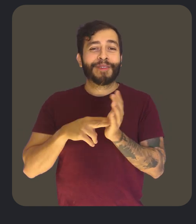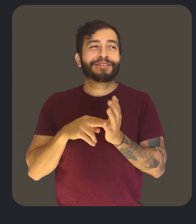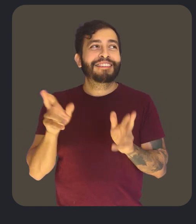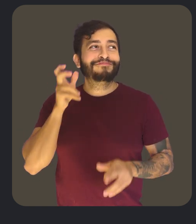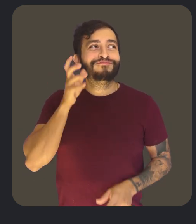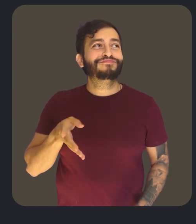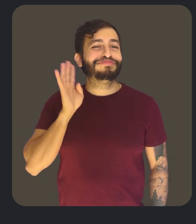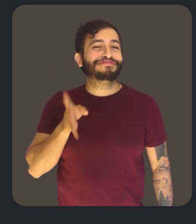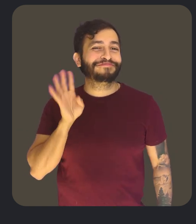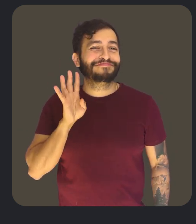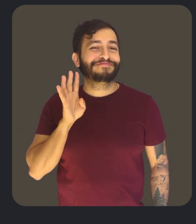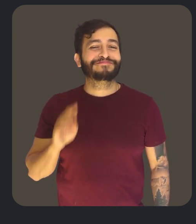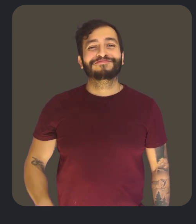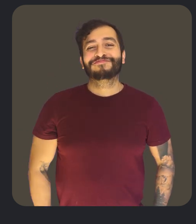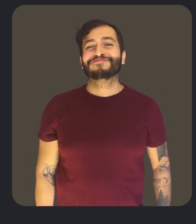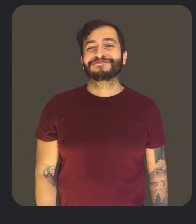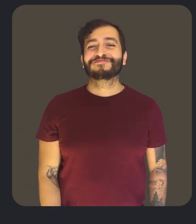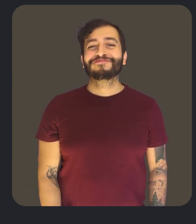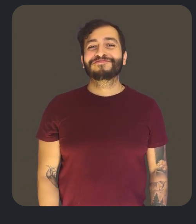from the document and their screen reader will read the words aloud.